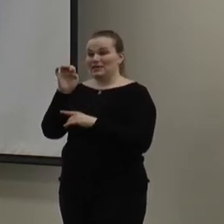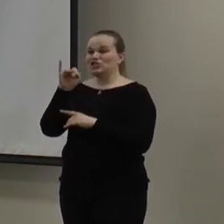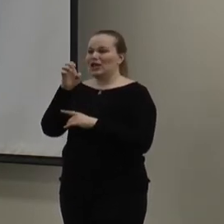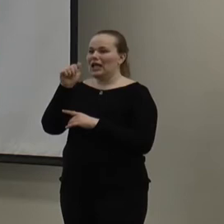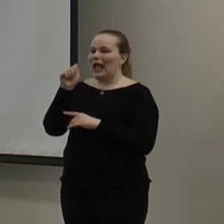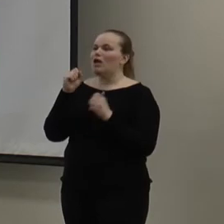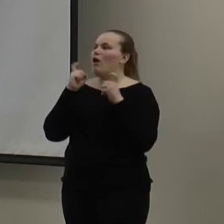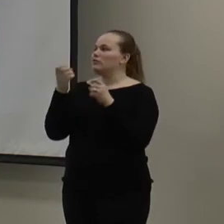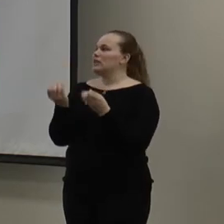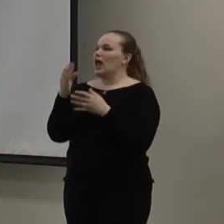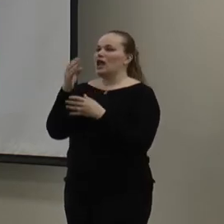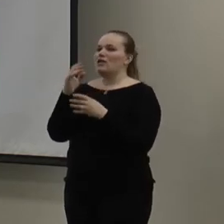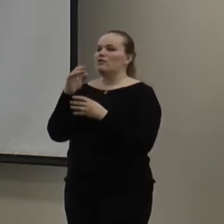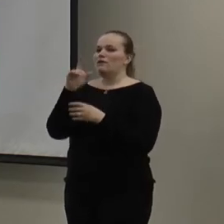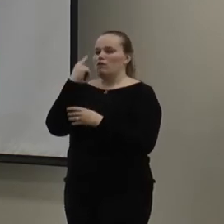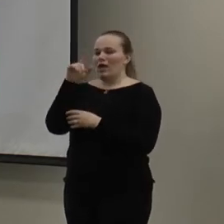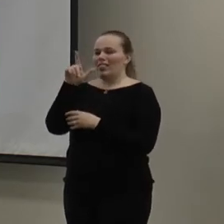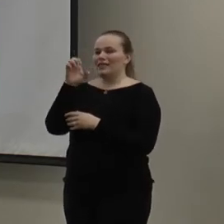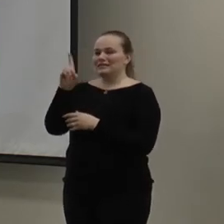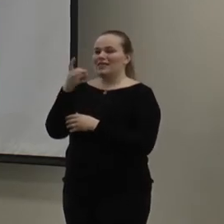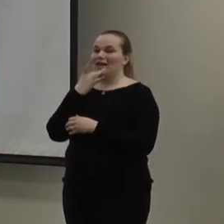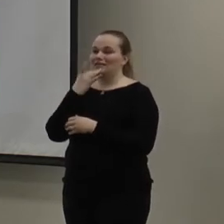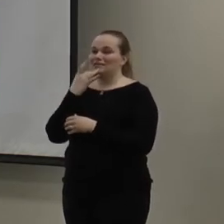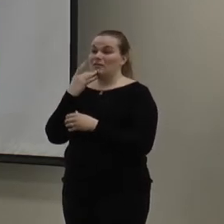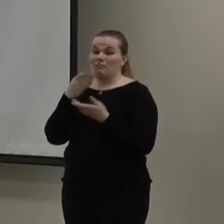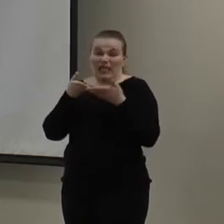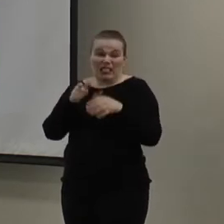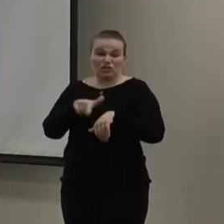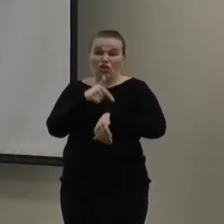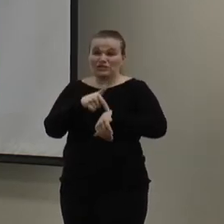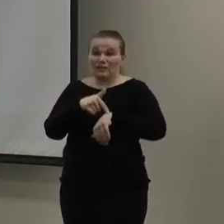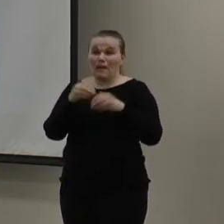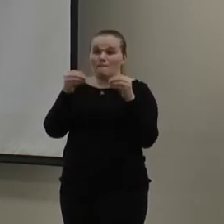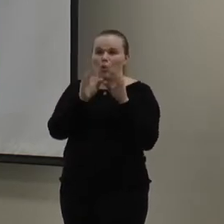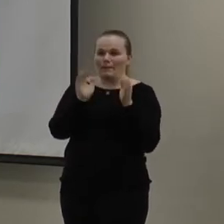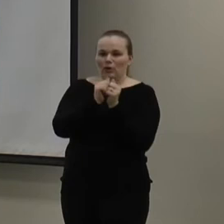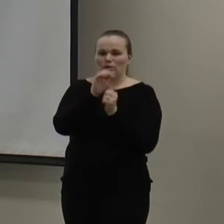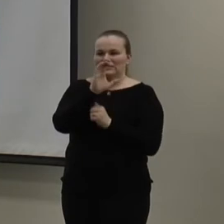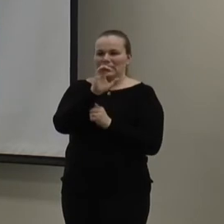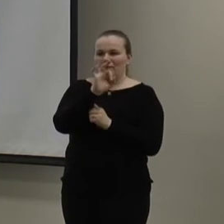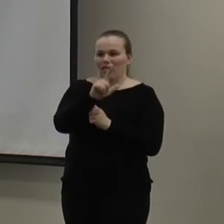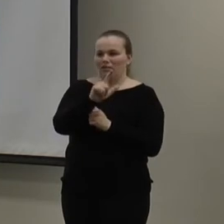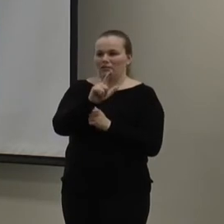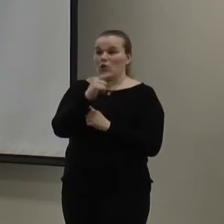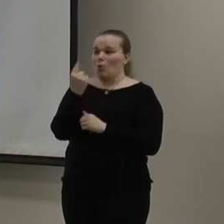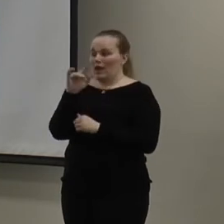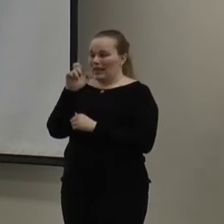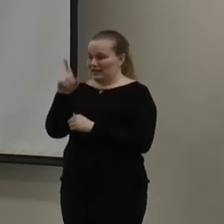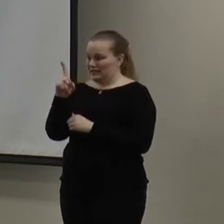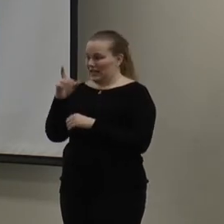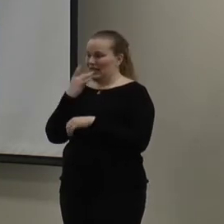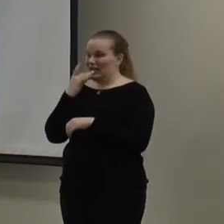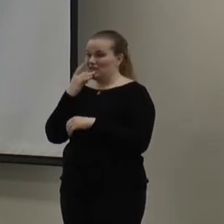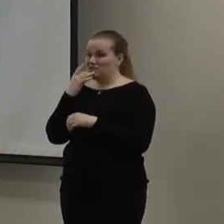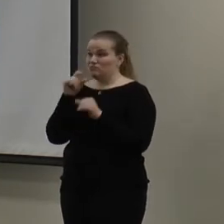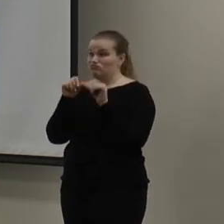of rebates for LEDs. And, these last a long time, even more so than the CFLs. So, like one LED should last about